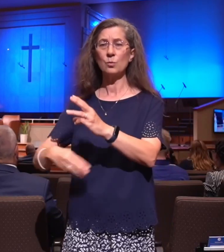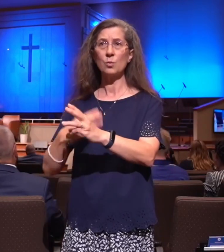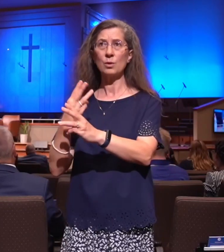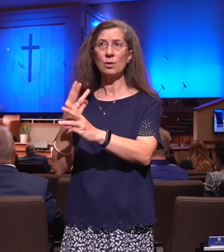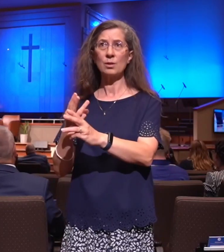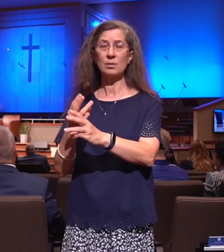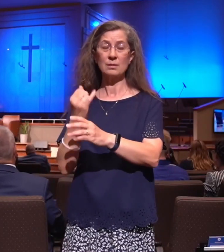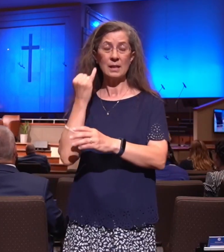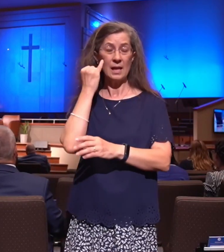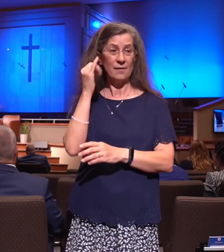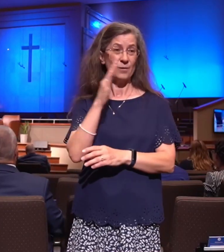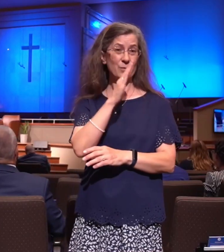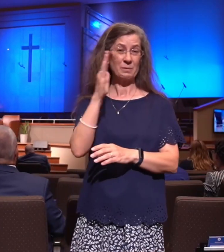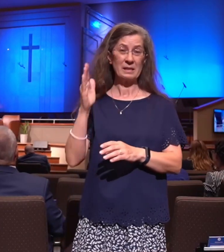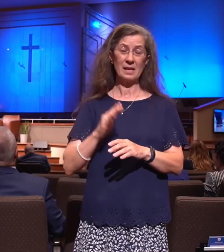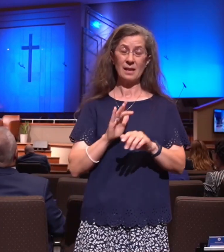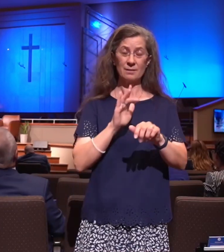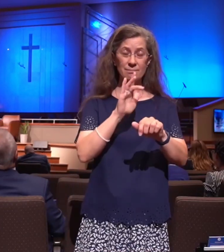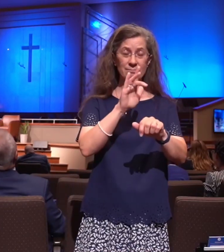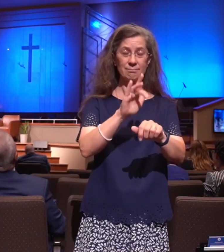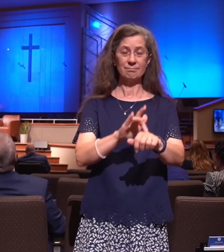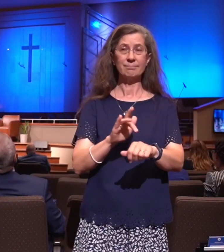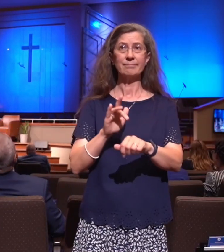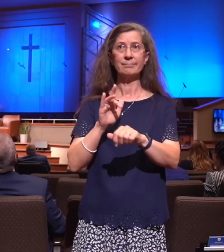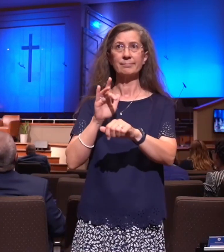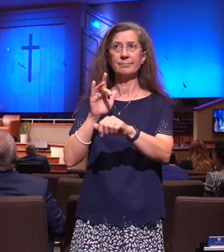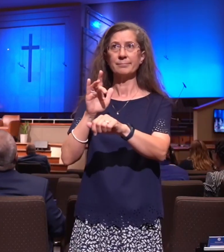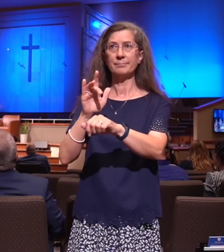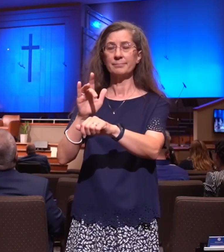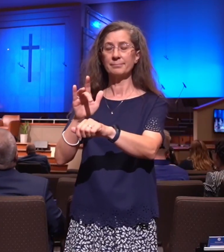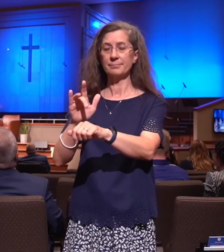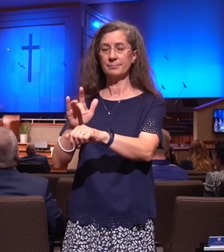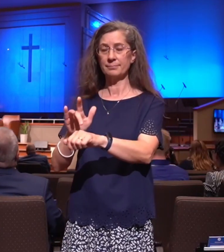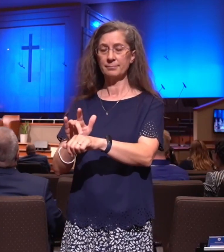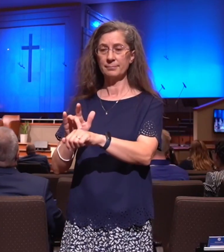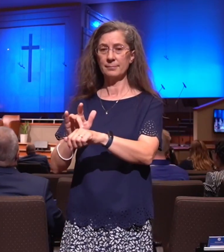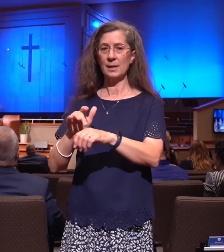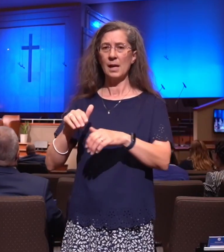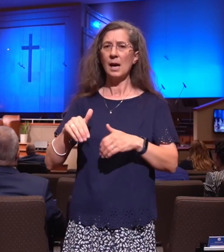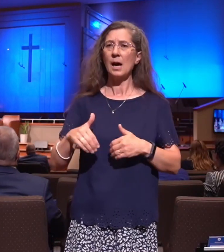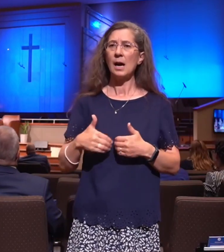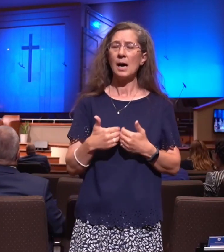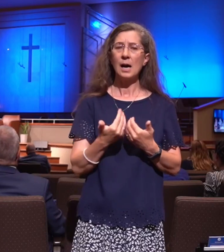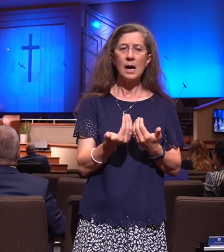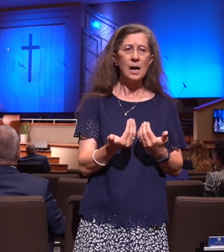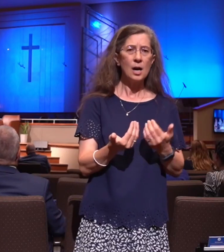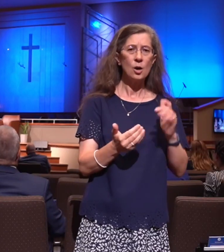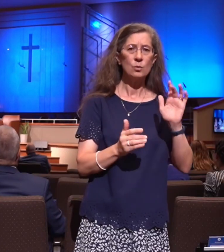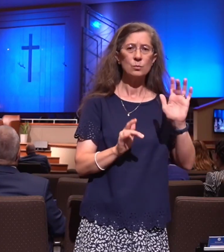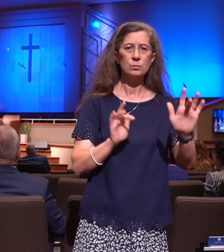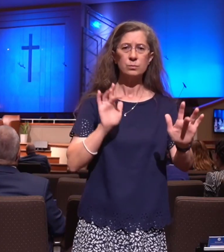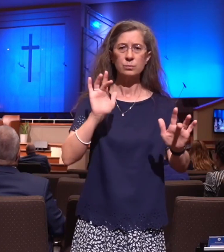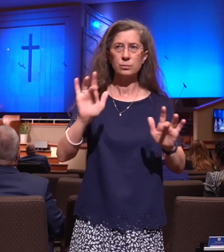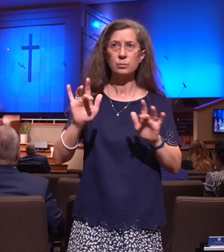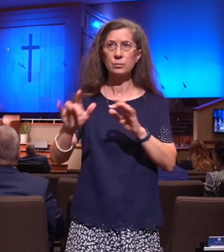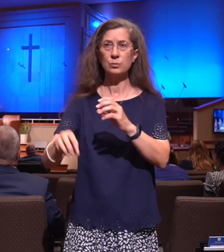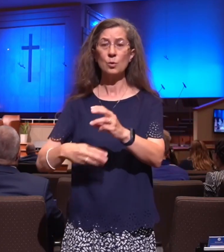world we never touched How can we reach a